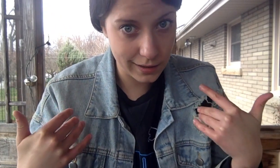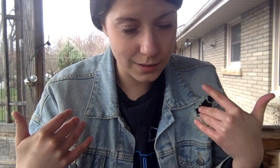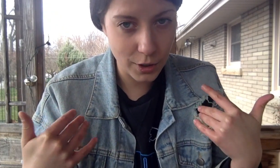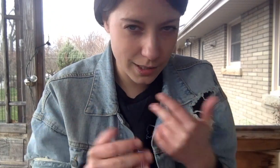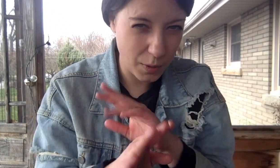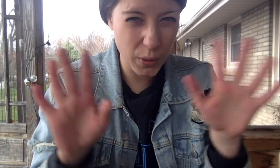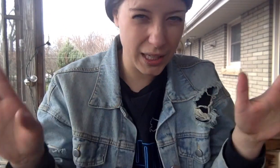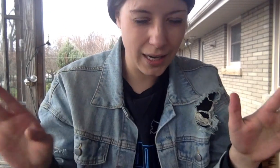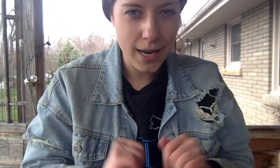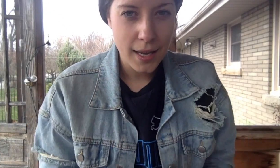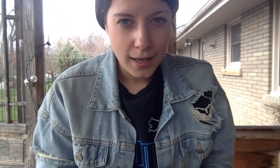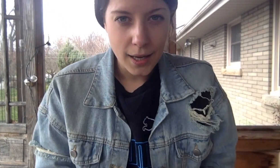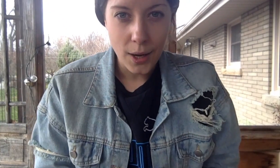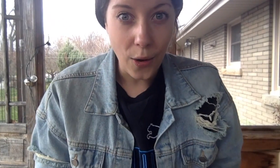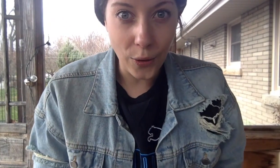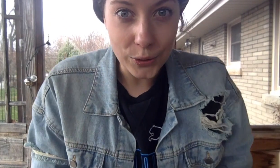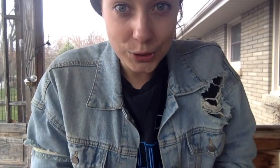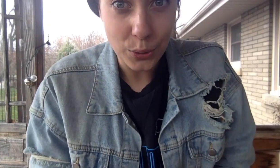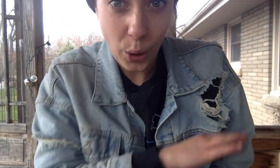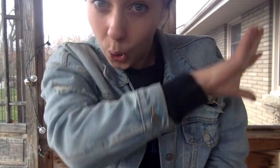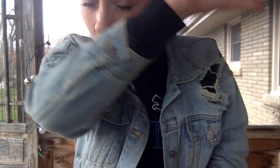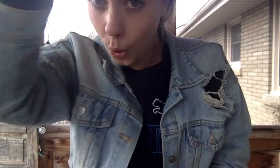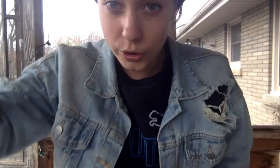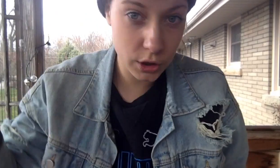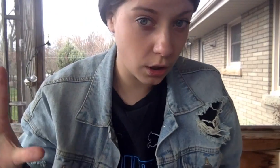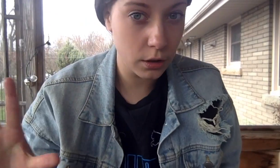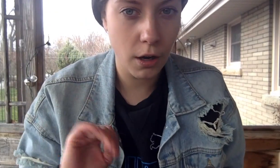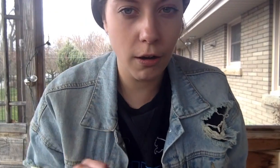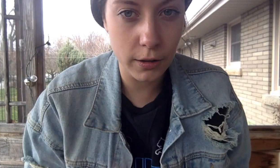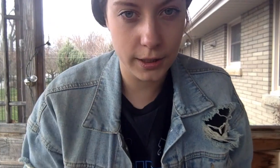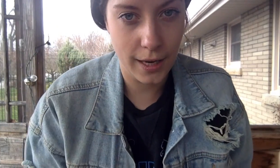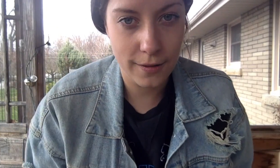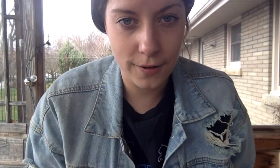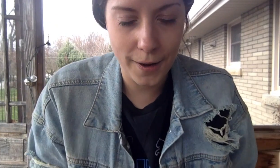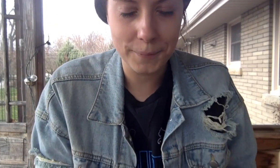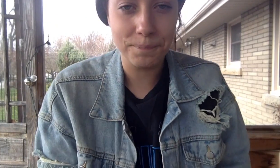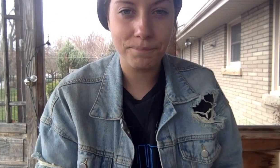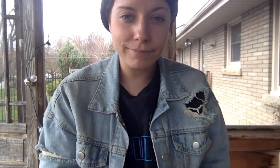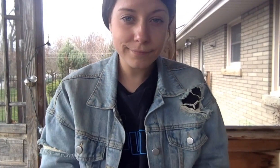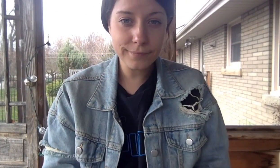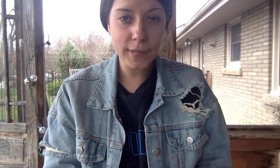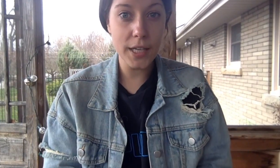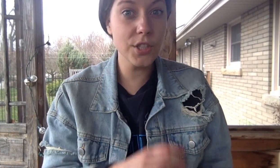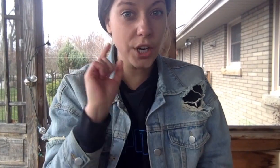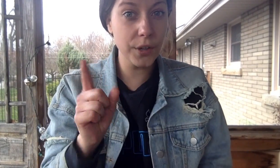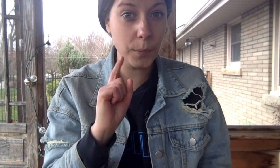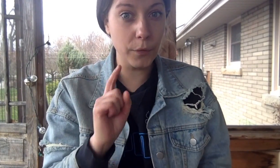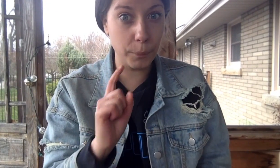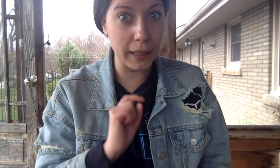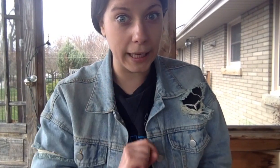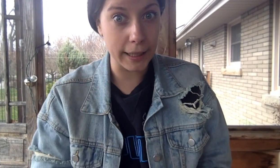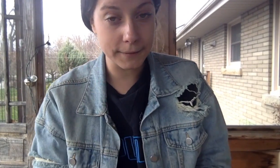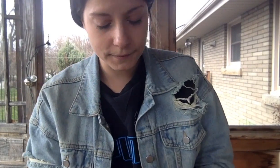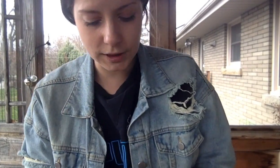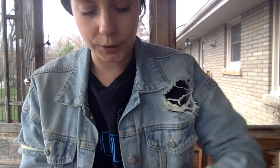hexamer is but we can all do the whole song all together now starting from the beginning so